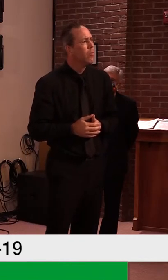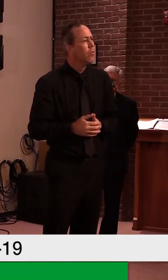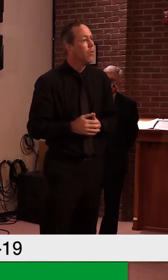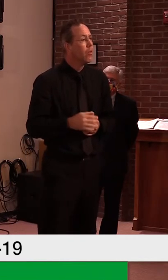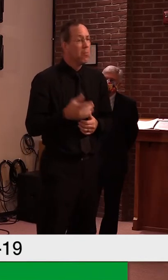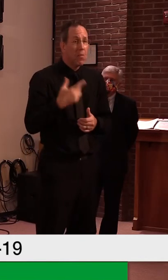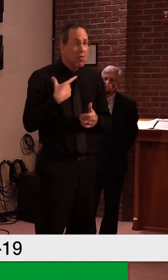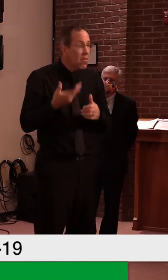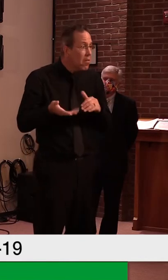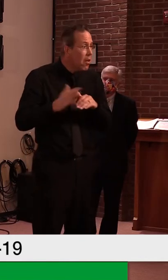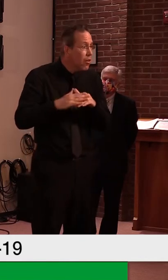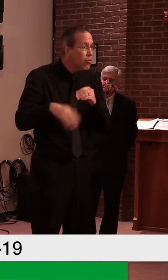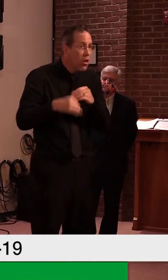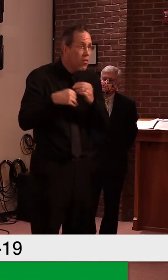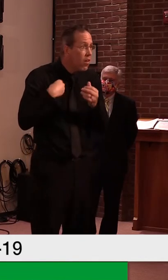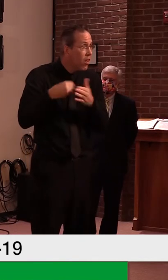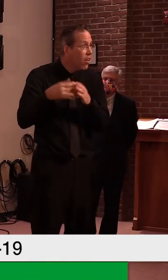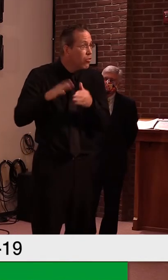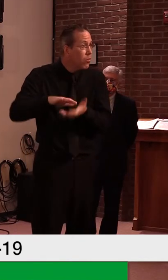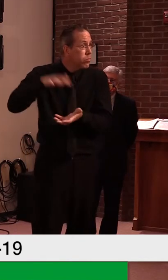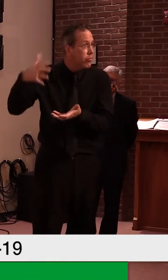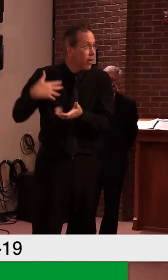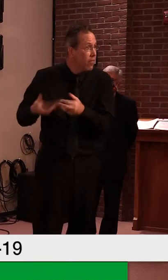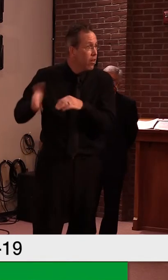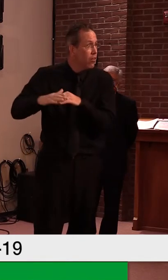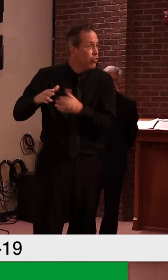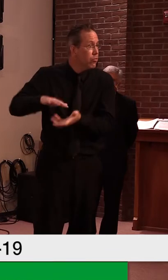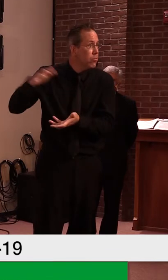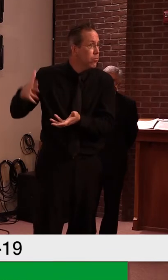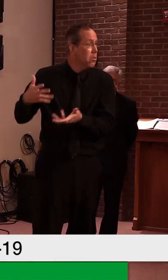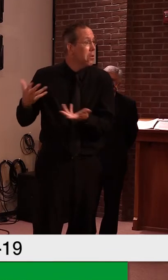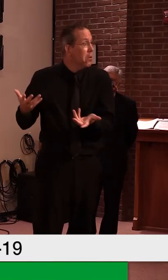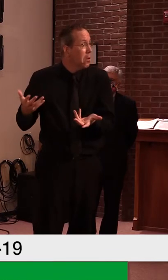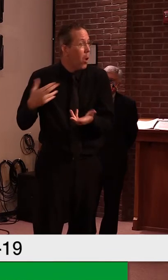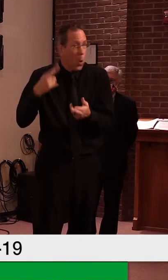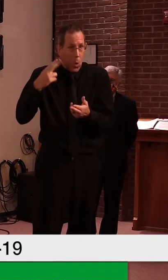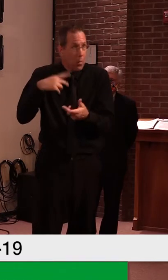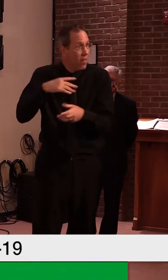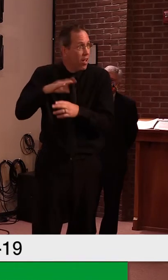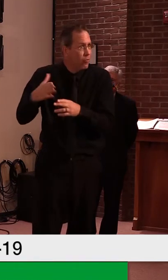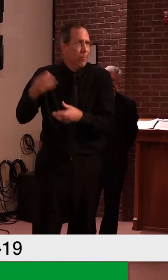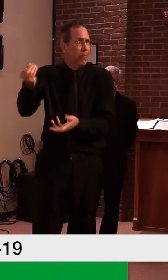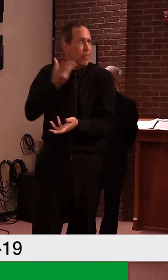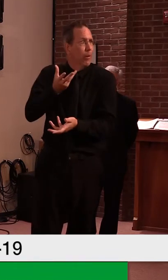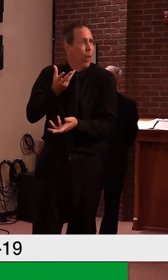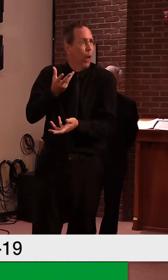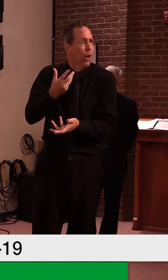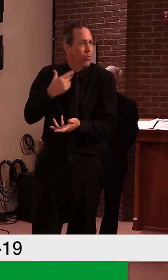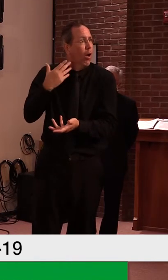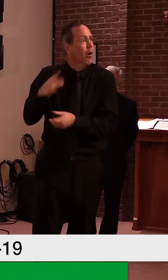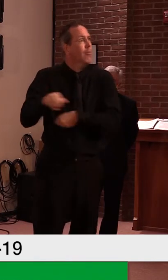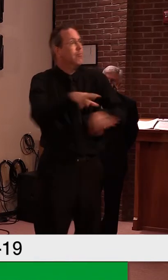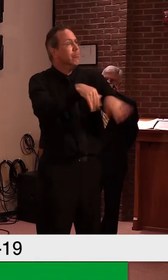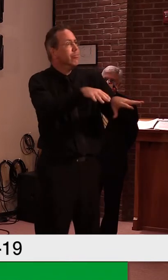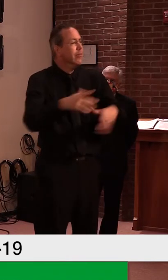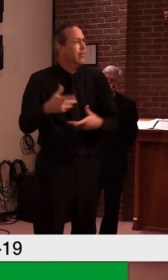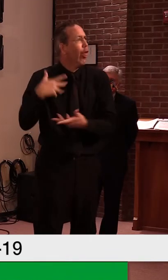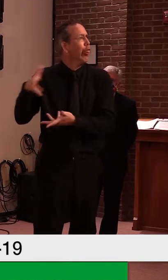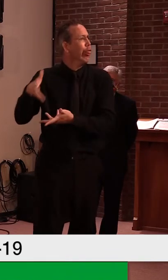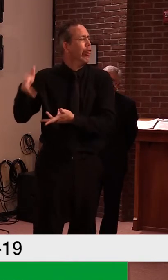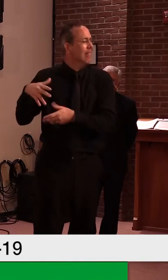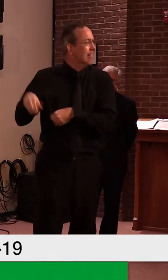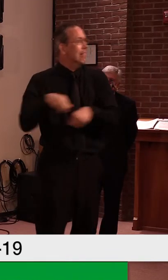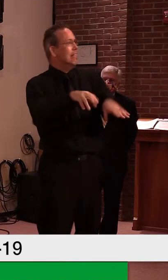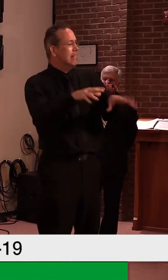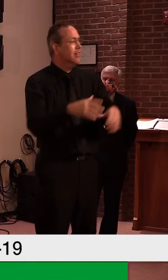know that so that we can get them to the areas of need. Uh, so we'll have to pay attention to that, but I'm not sure about the accountability part either and whether